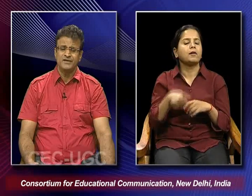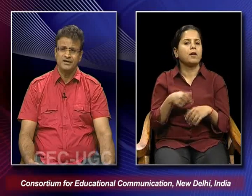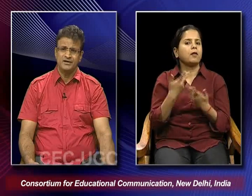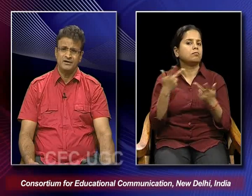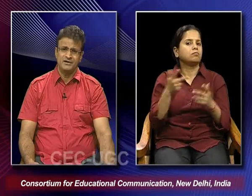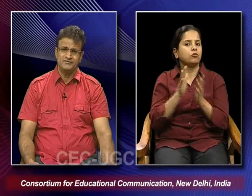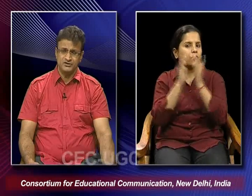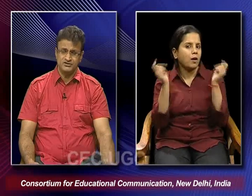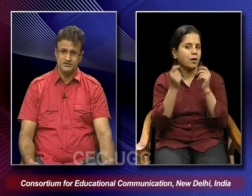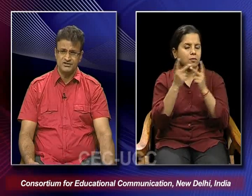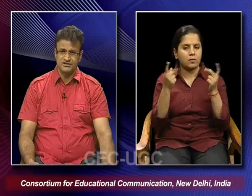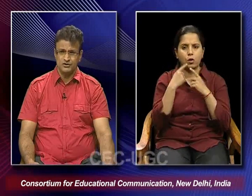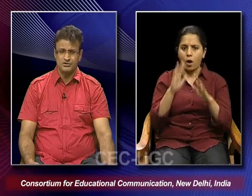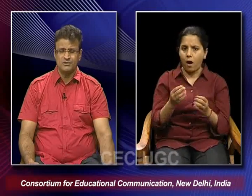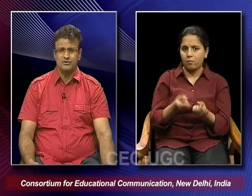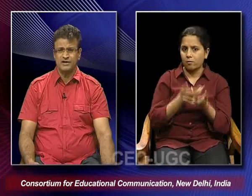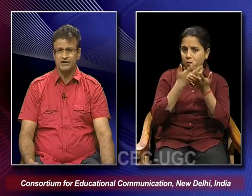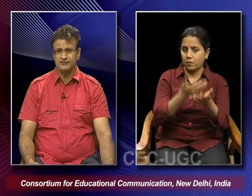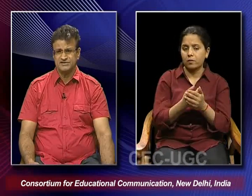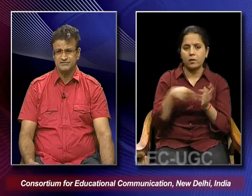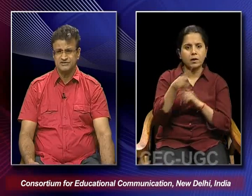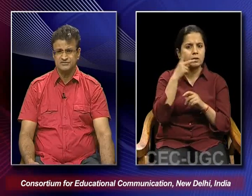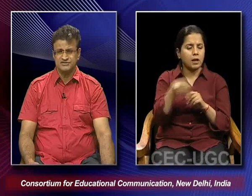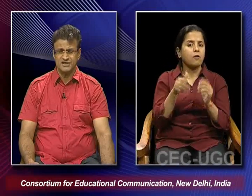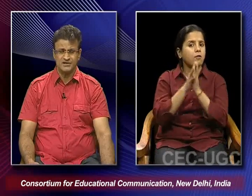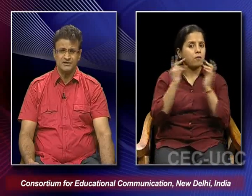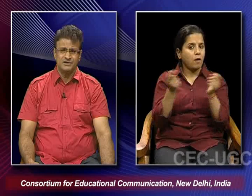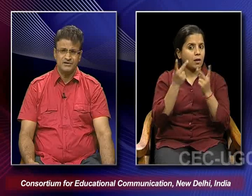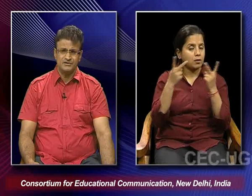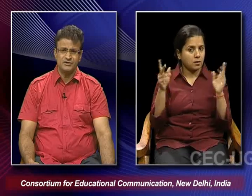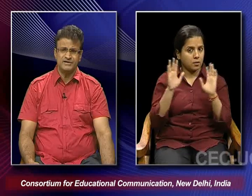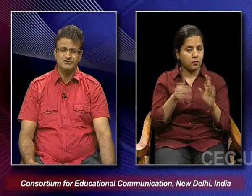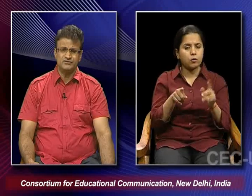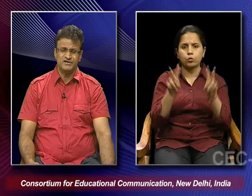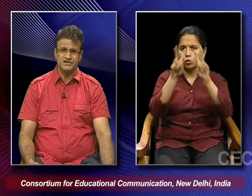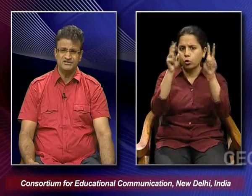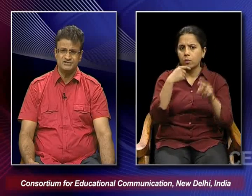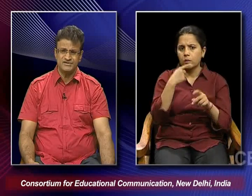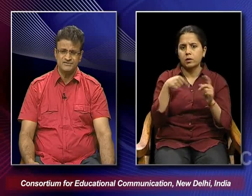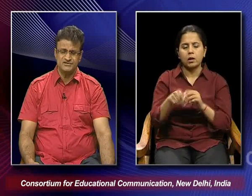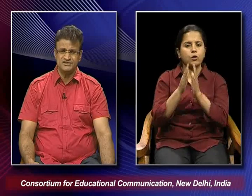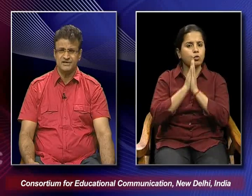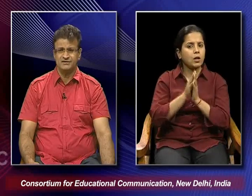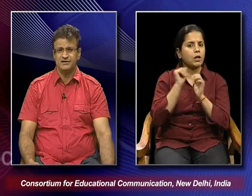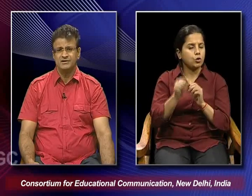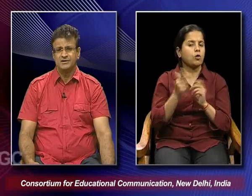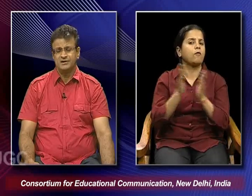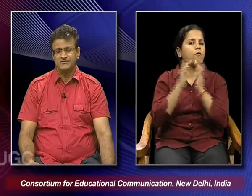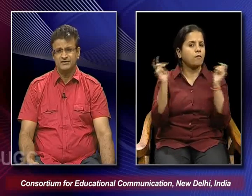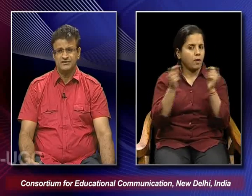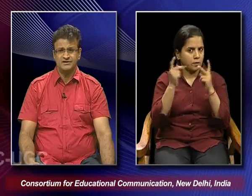and we generally talked about the kind of festivals which are in the context of the religious festivals and